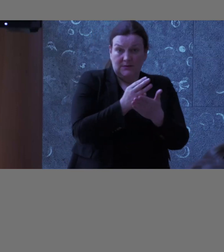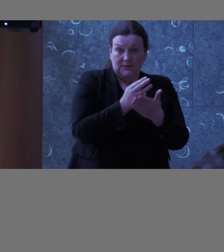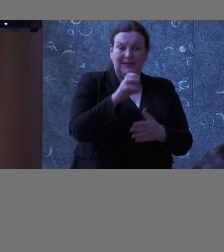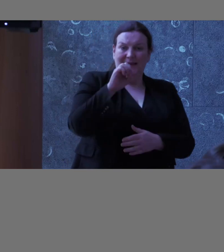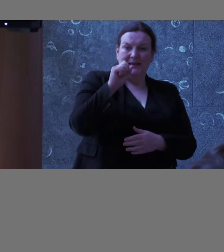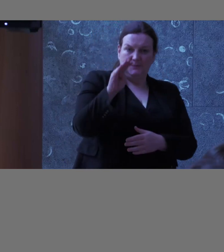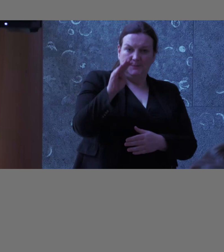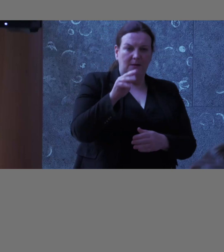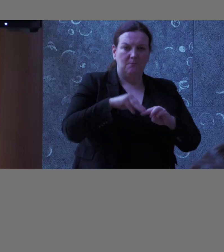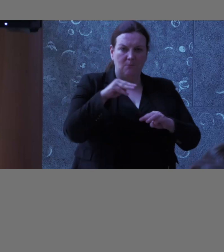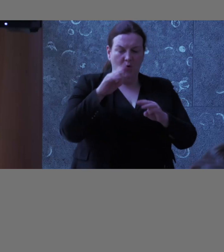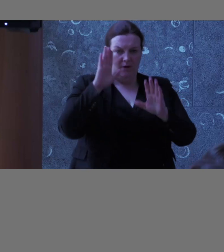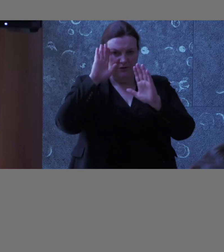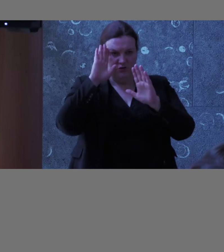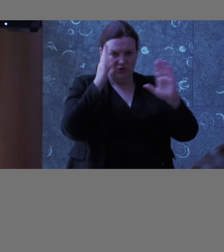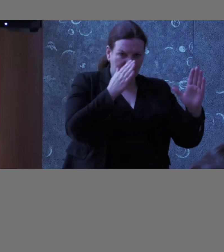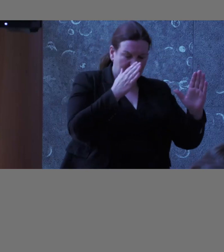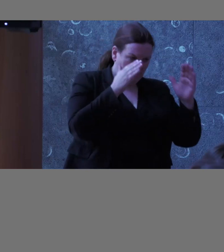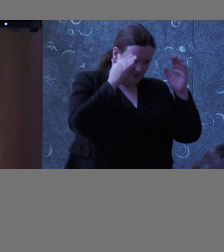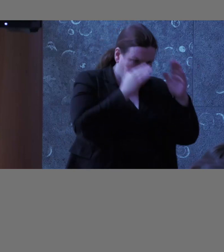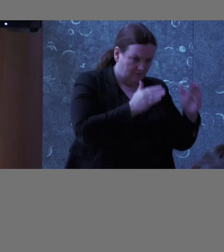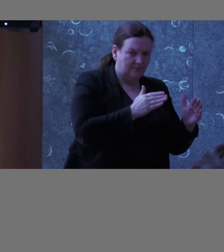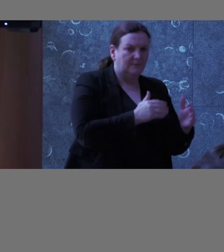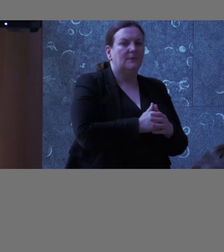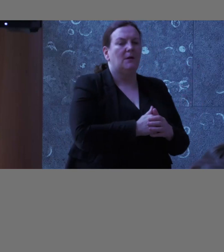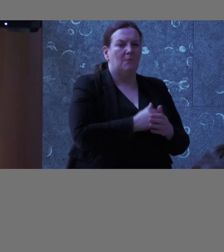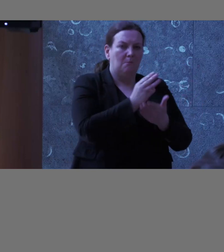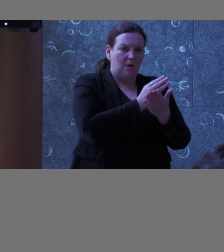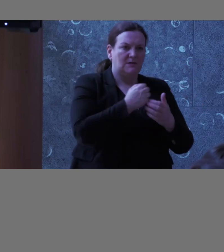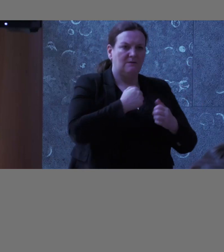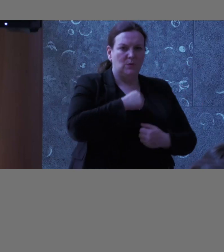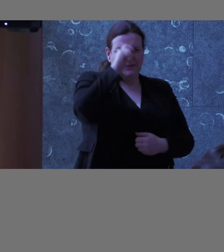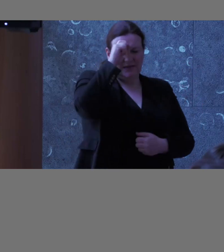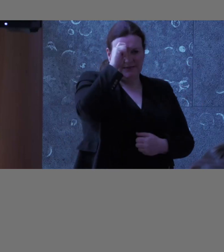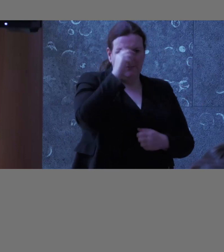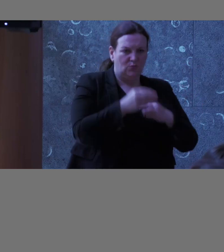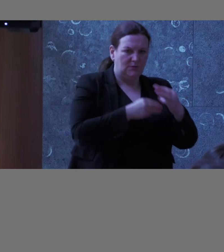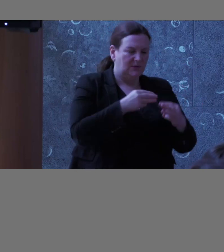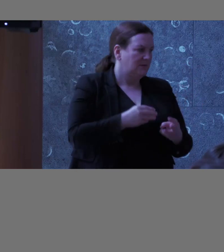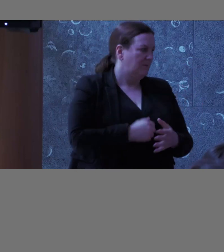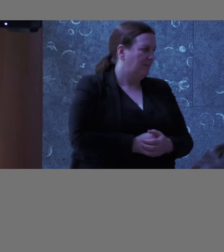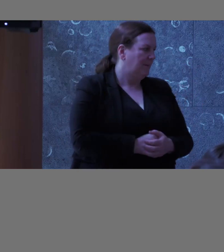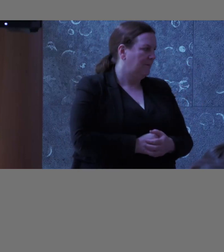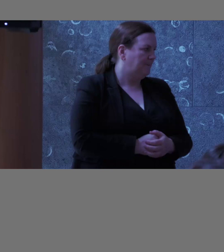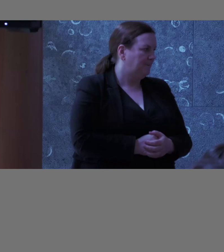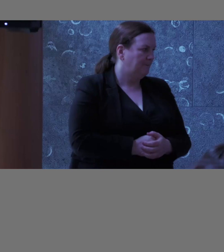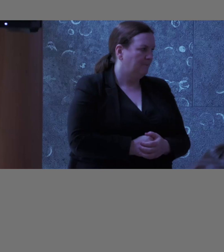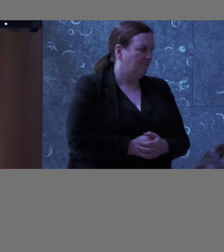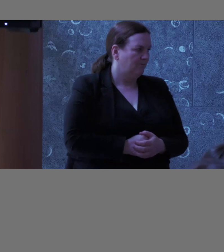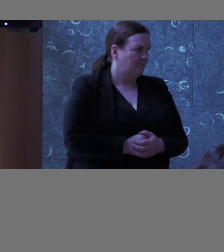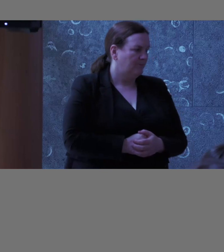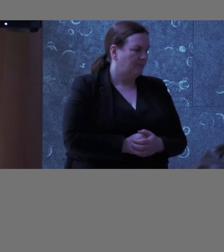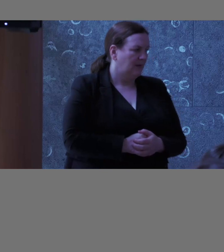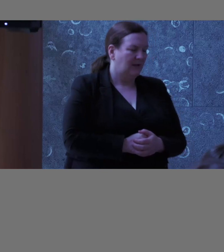moved towards that shift in left, so there is, part of our test process is that we have the guys from Interaccess again review us,